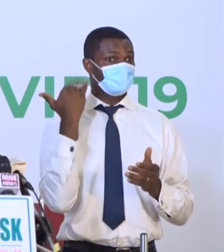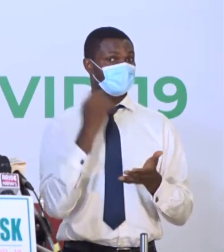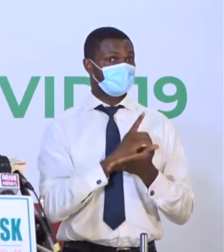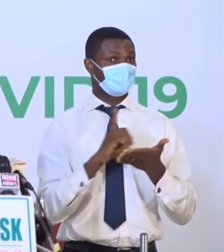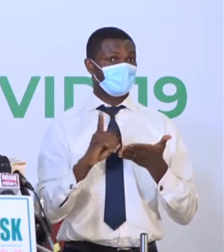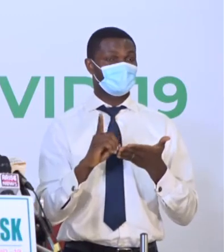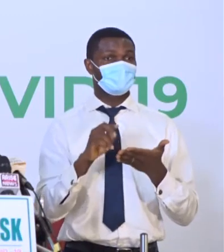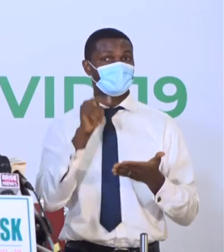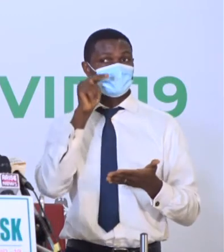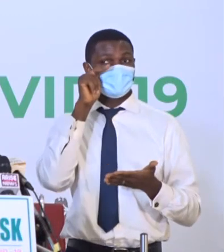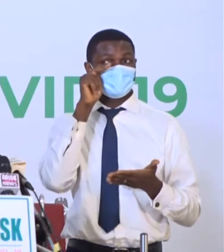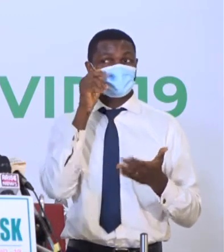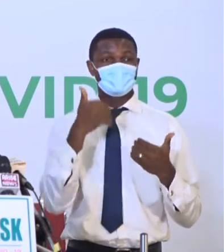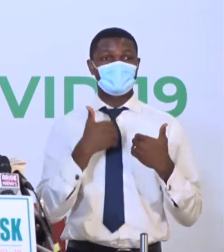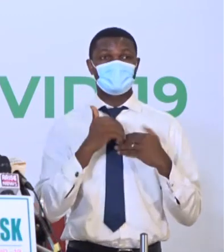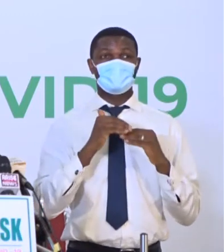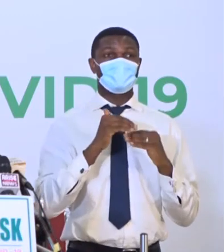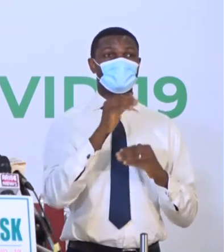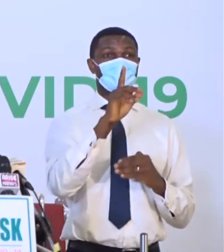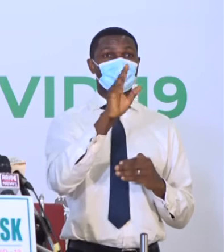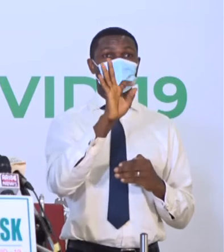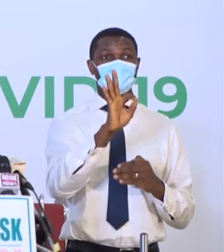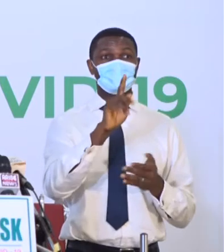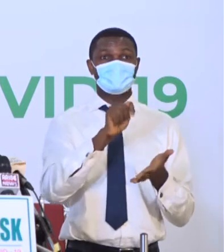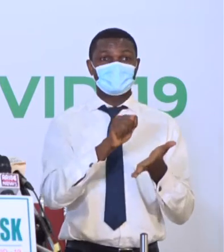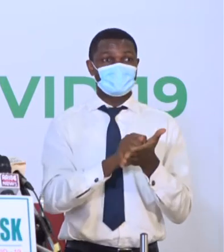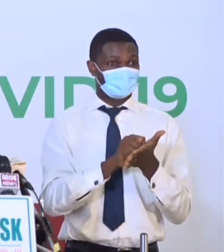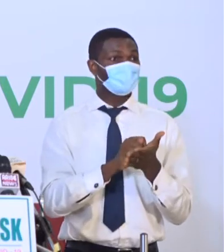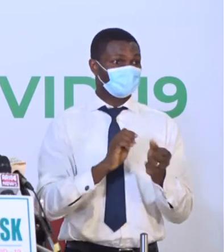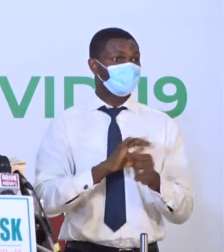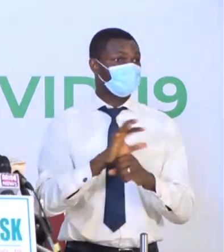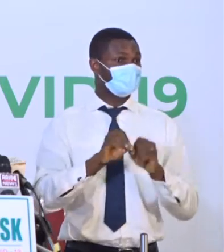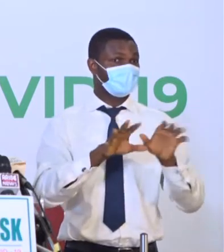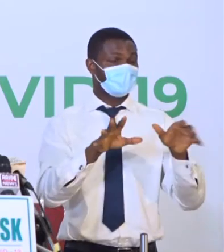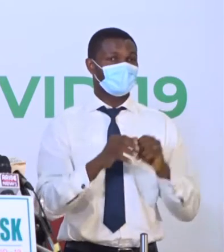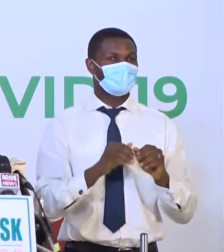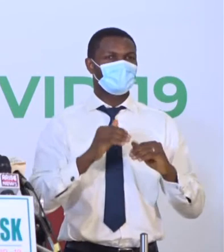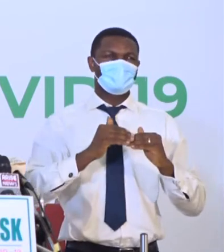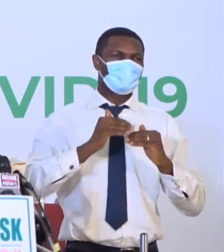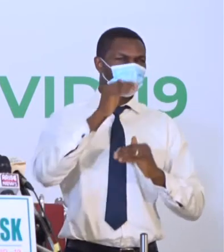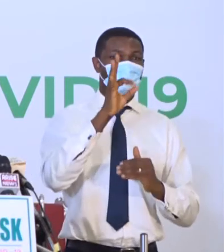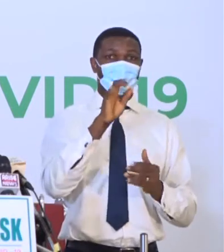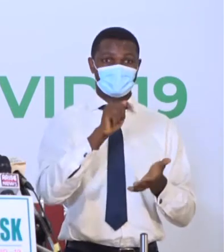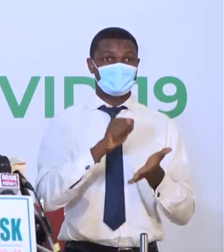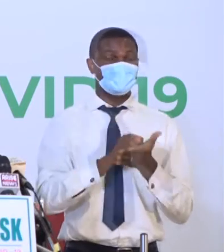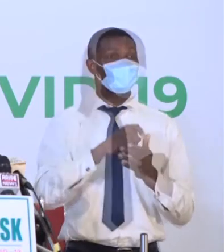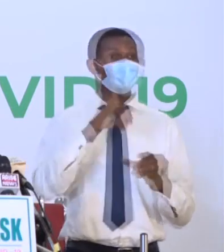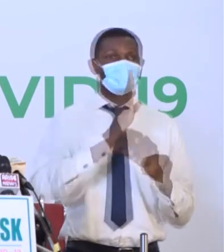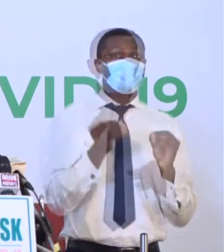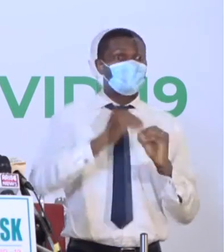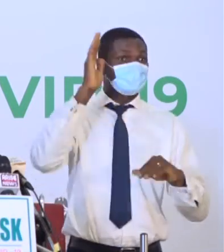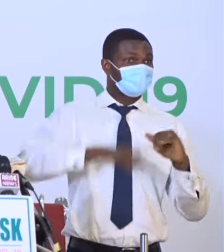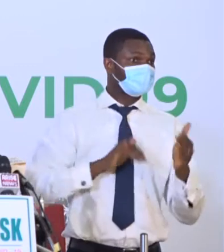Nigeria recorded over 9,000 cases, over 9,000 cases in one week.